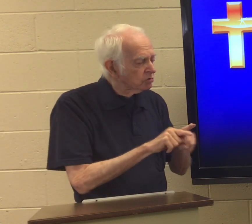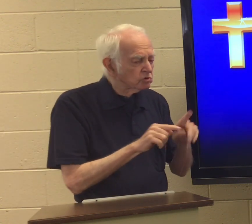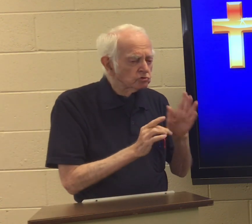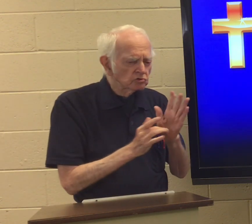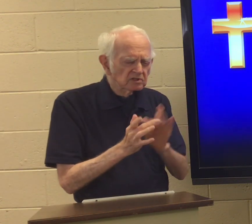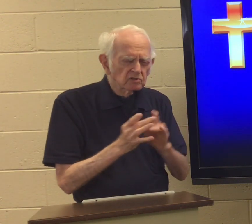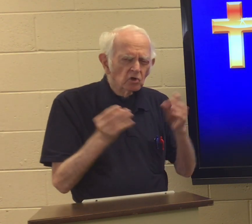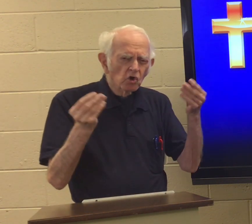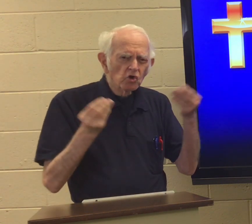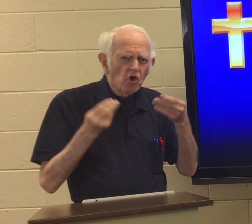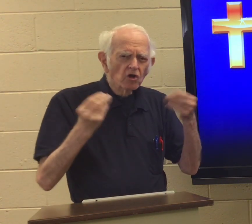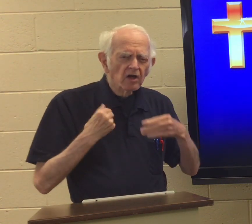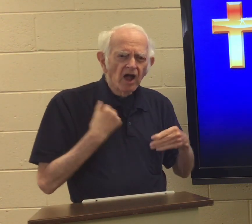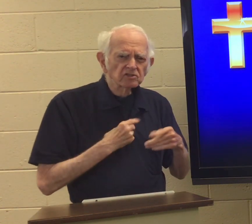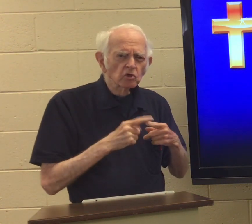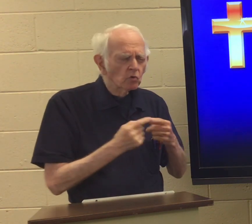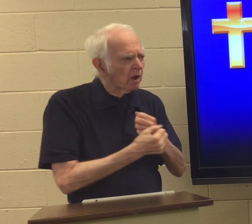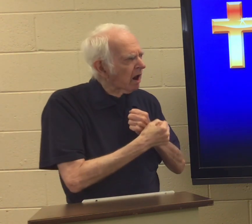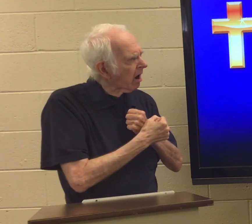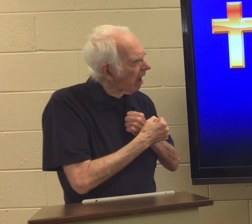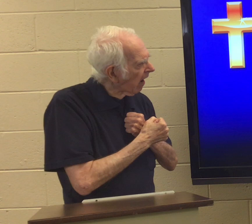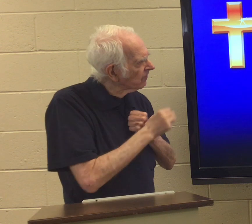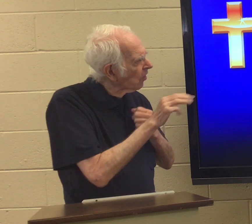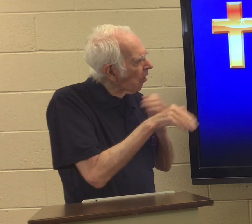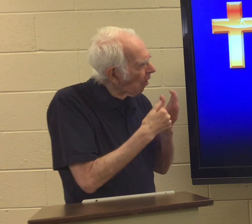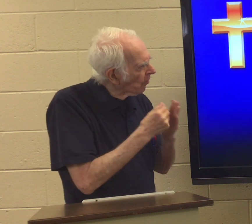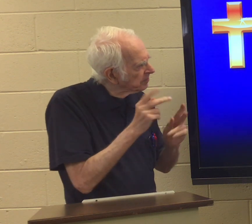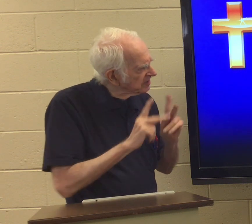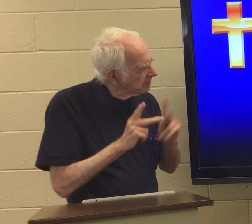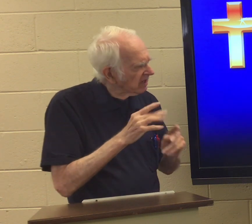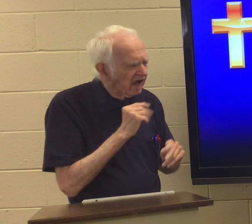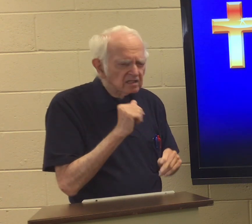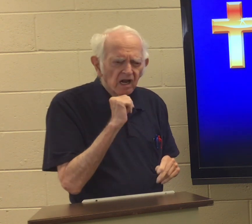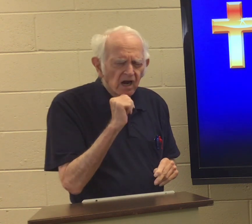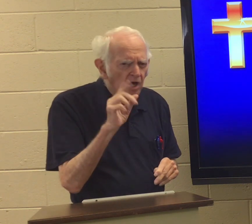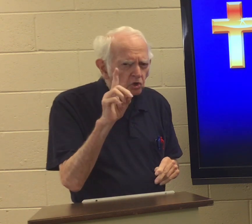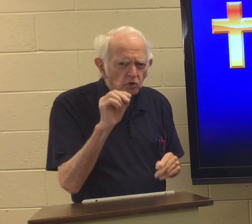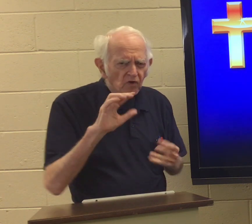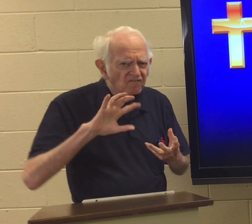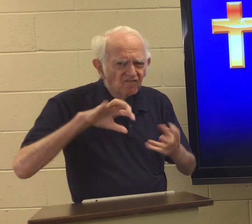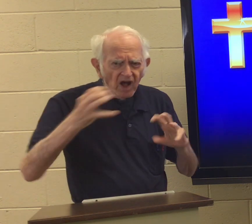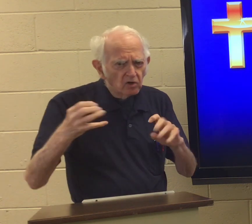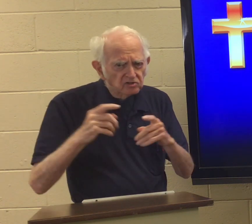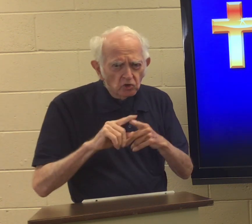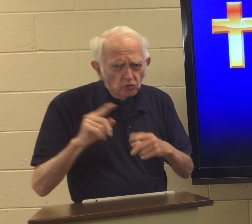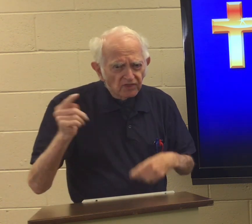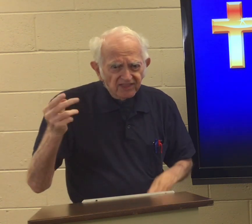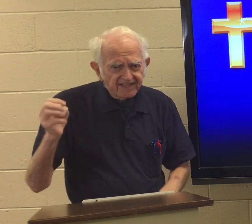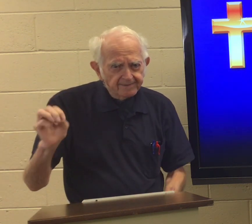Also, Jesus taught us to love all people and not to do violence to them.